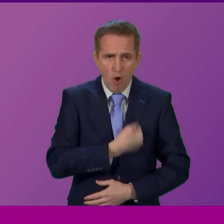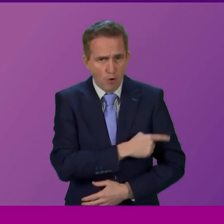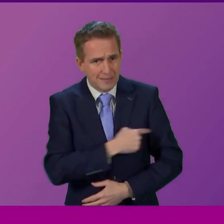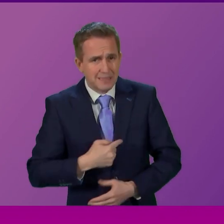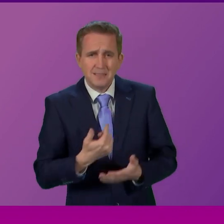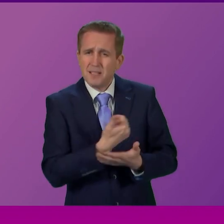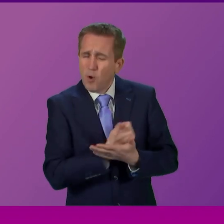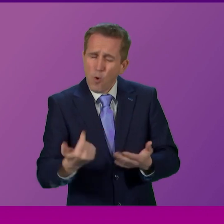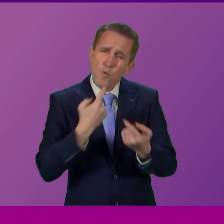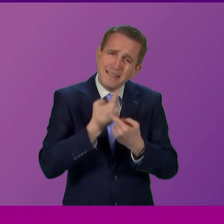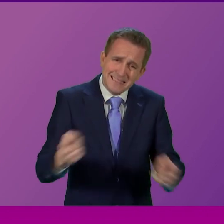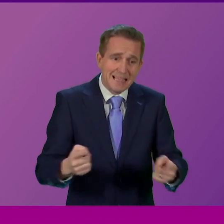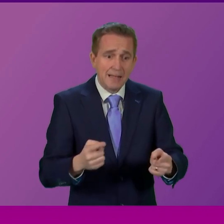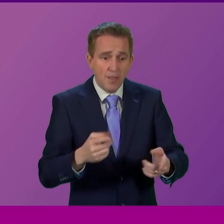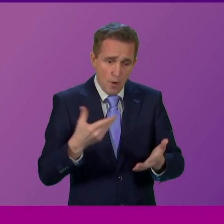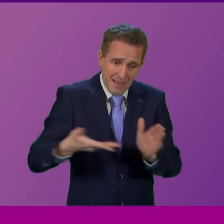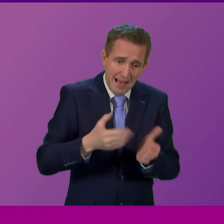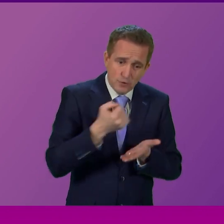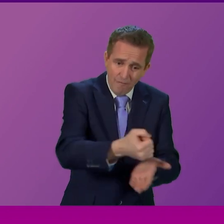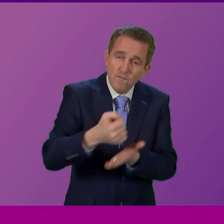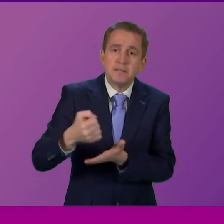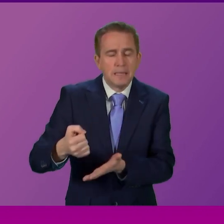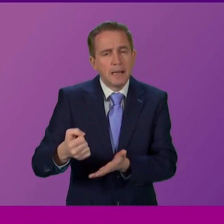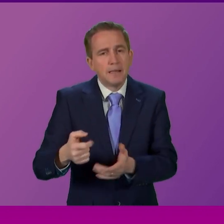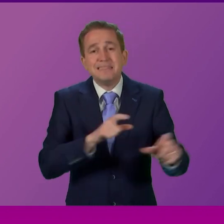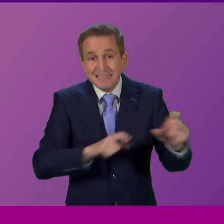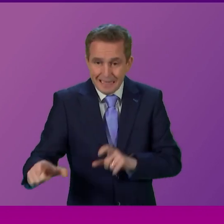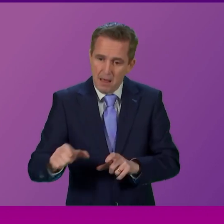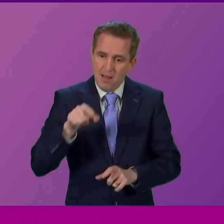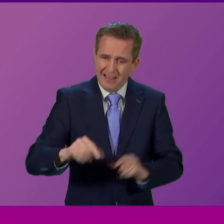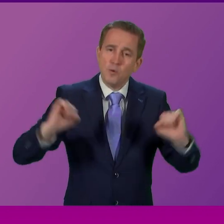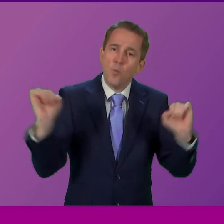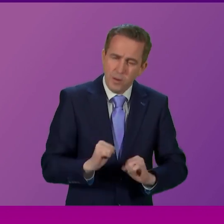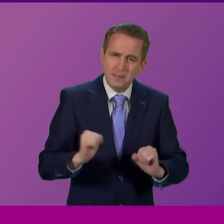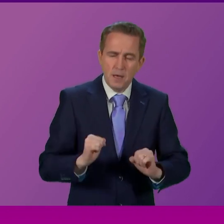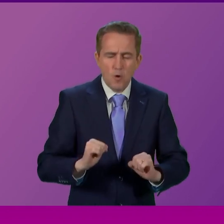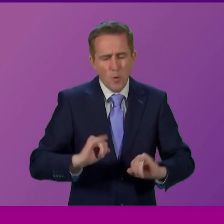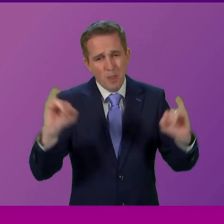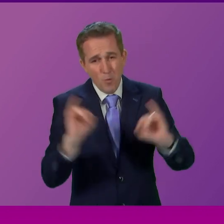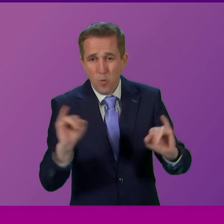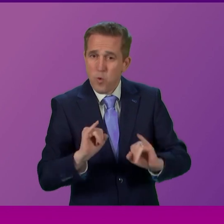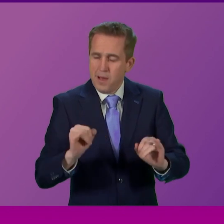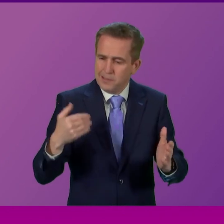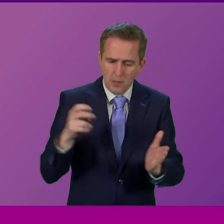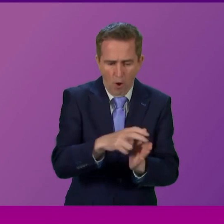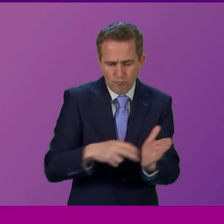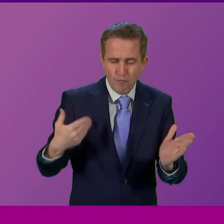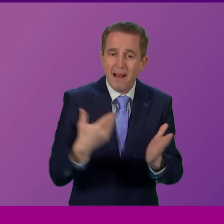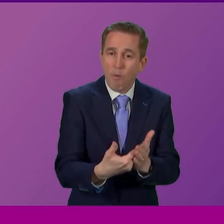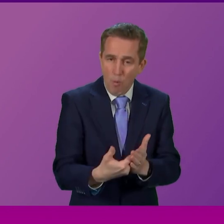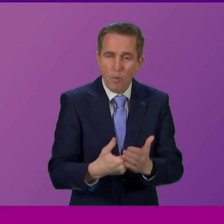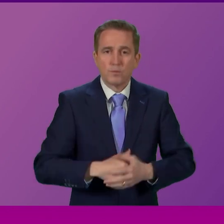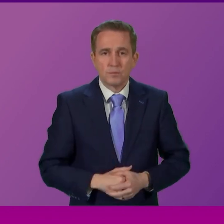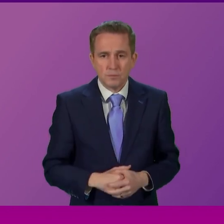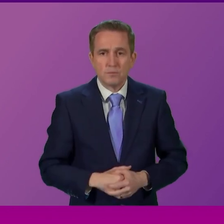stated, even with those mitigations in place, this would be the most difficult winter our NHS ever faced. answer the final question that Sandeer Shkohane